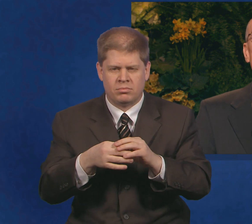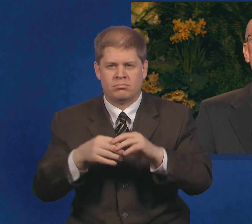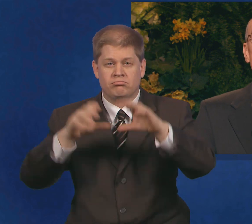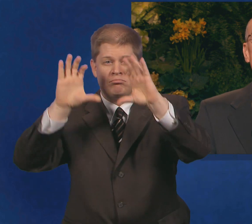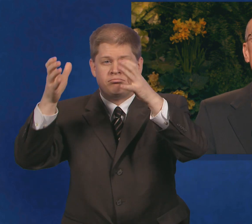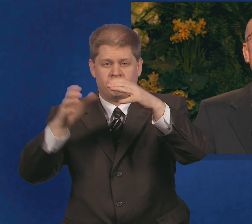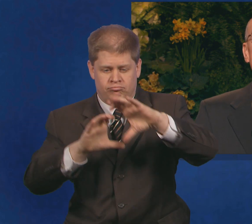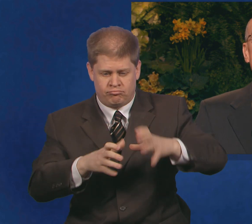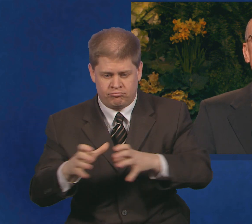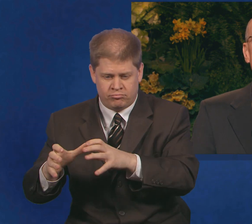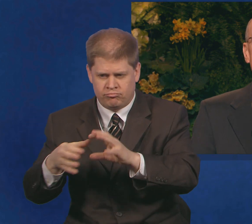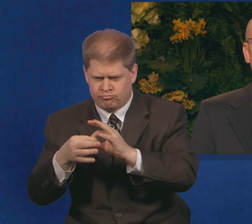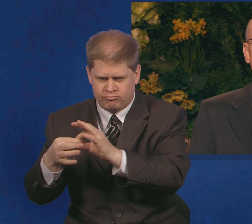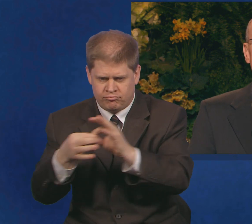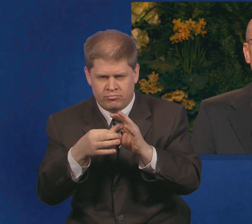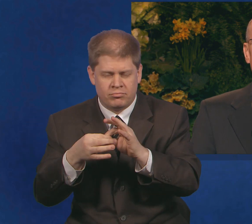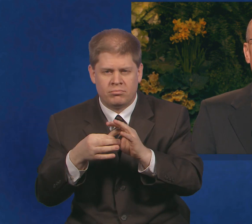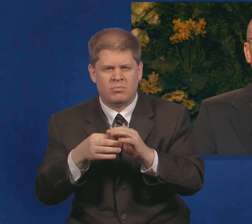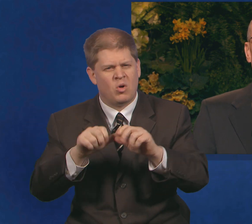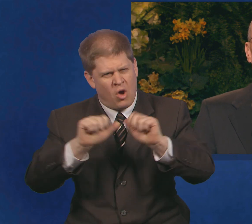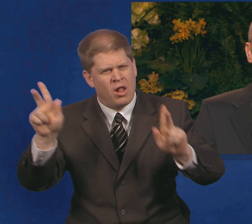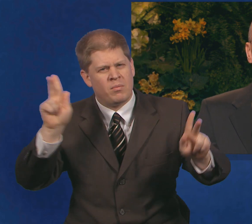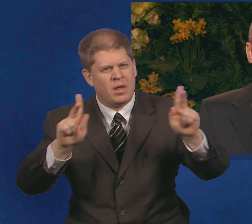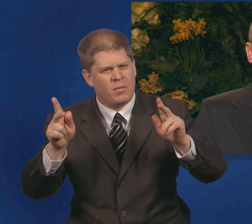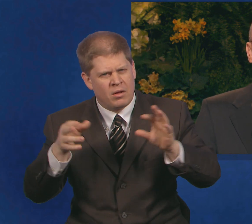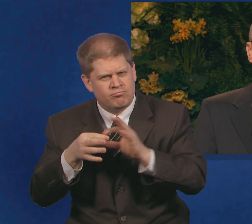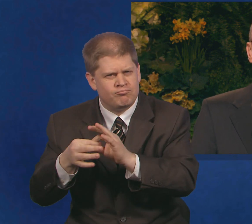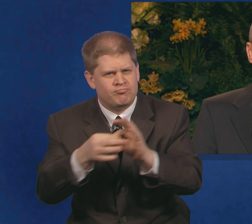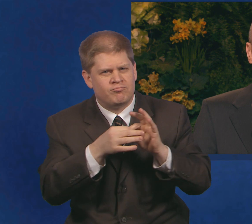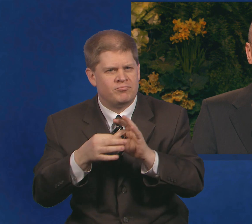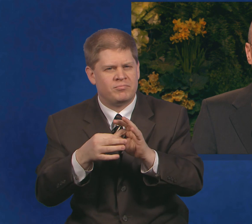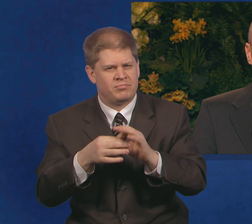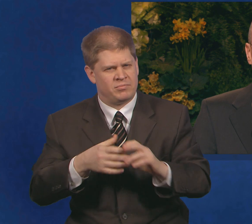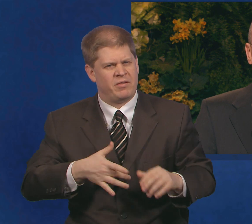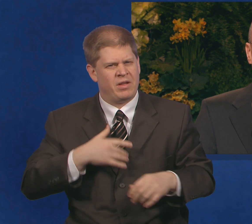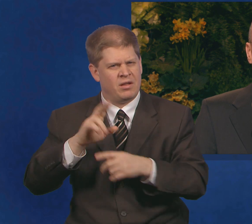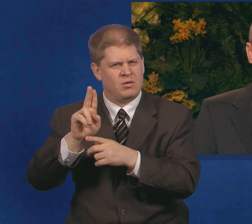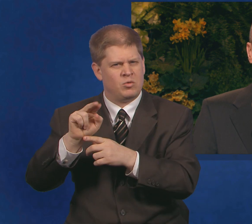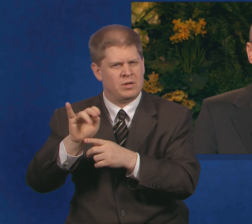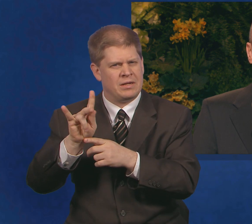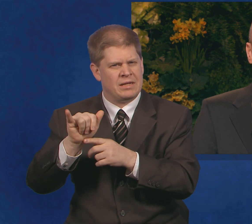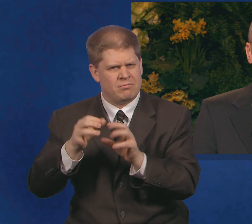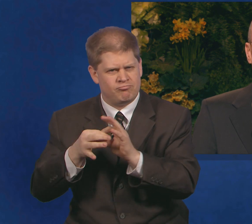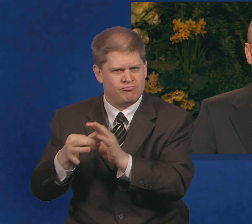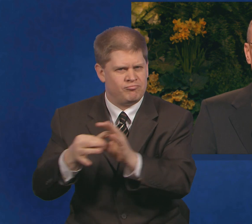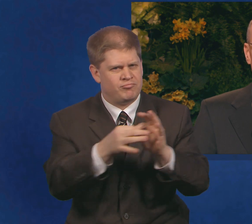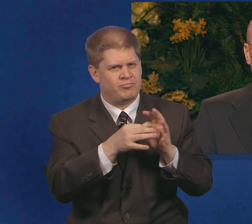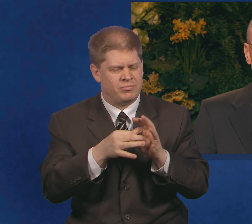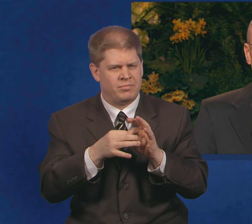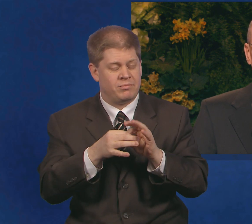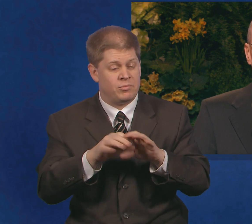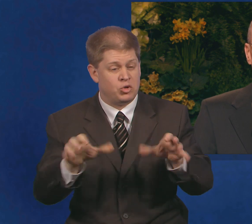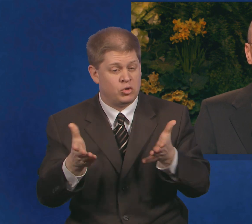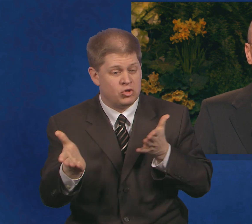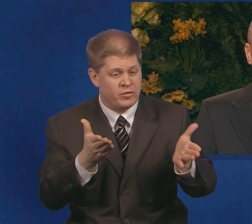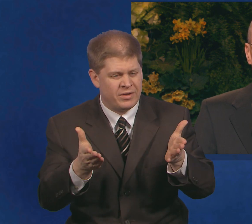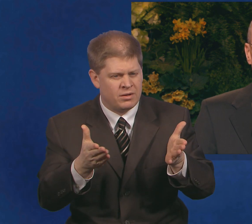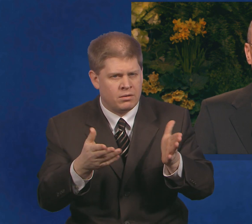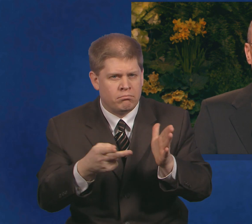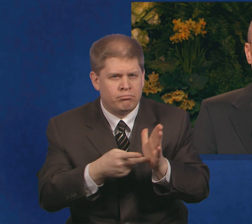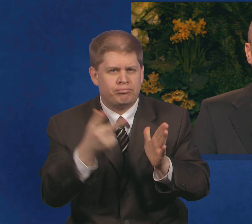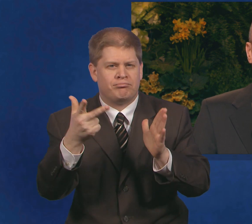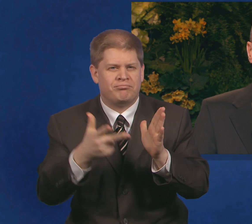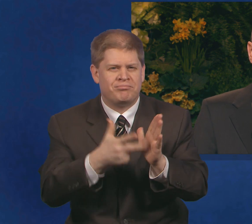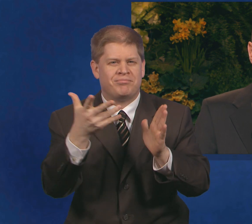and people you know in your communities. The feelings of unity will multiply the good effects of the service you